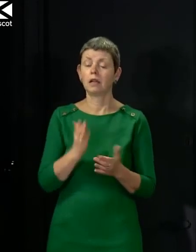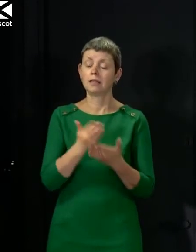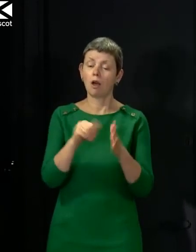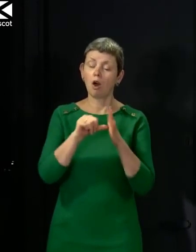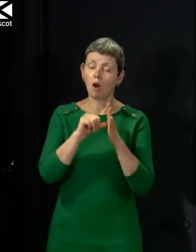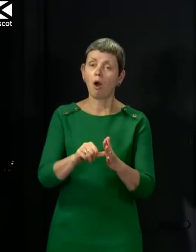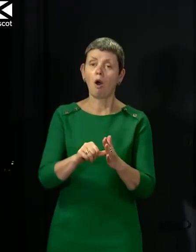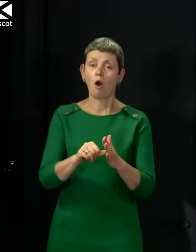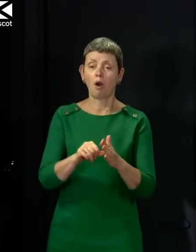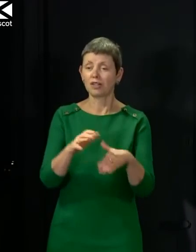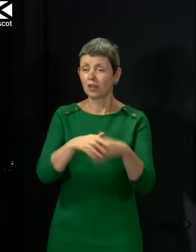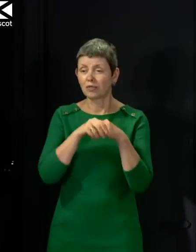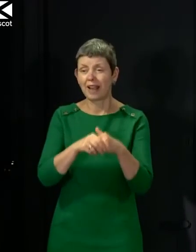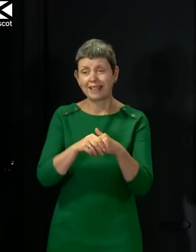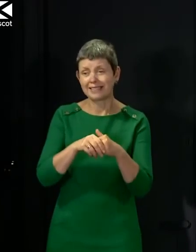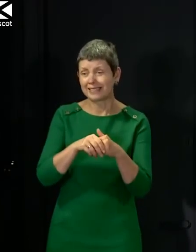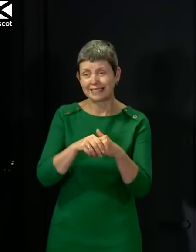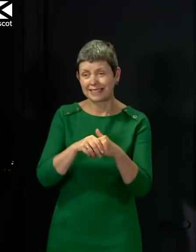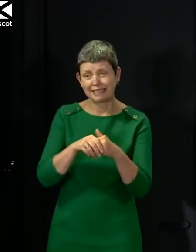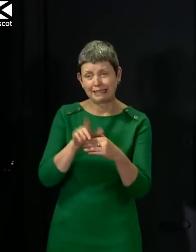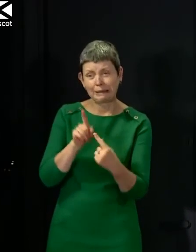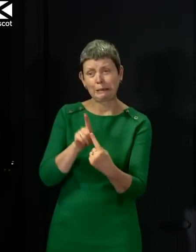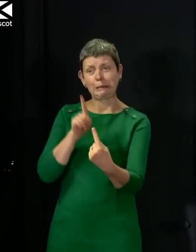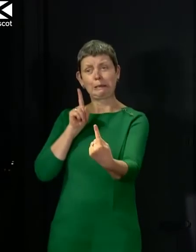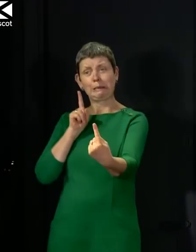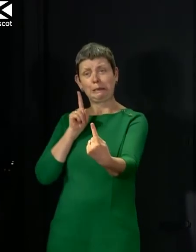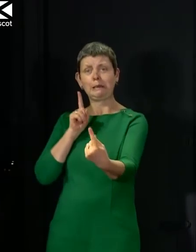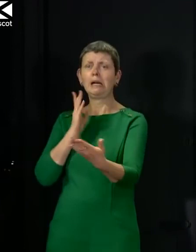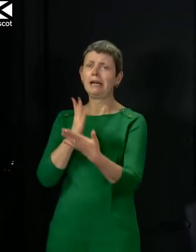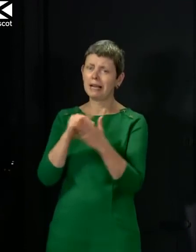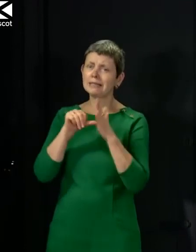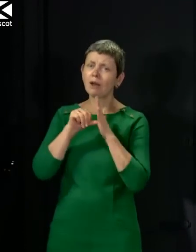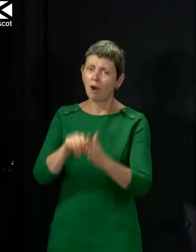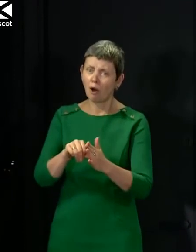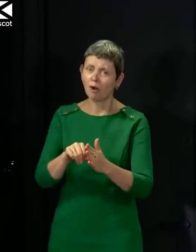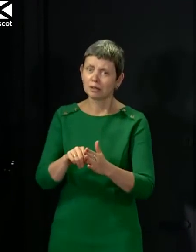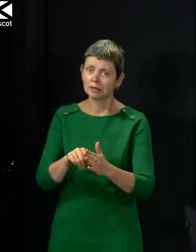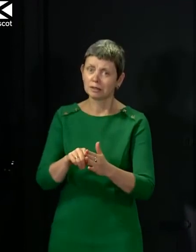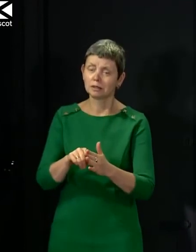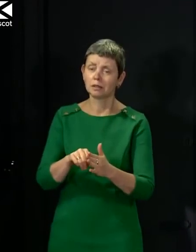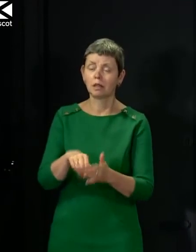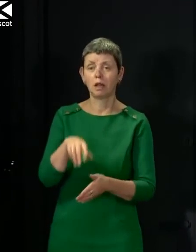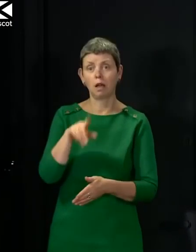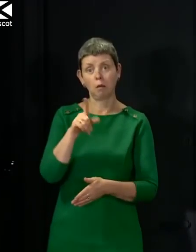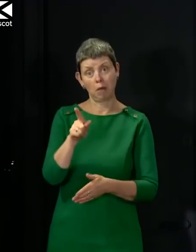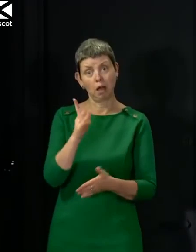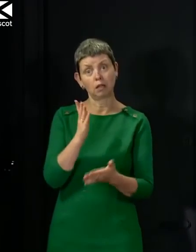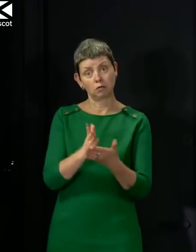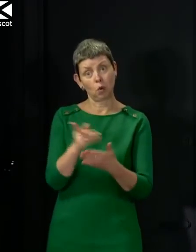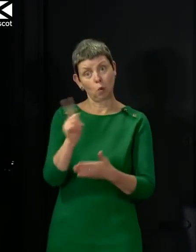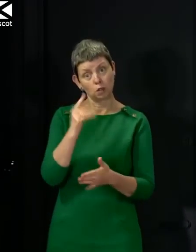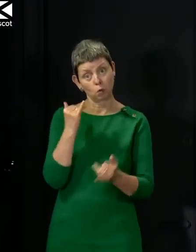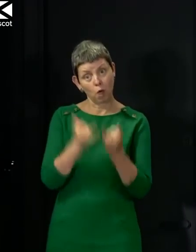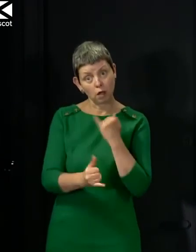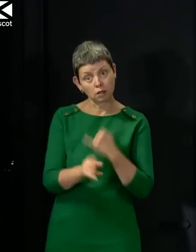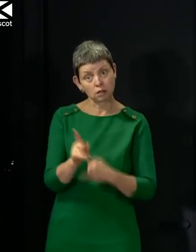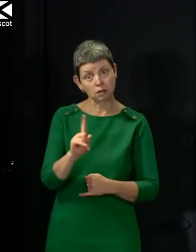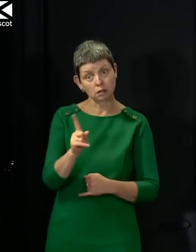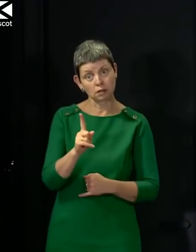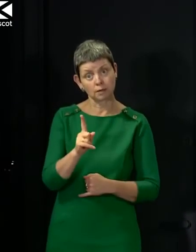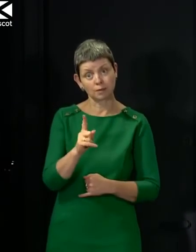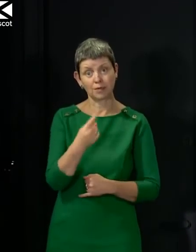friends but I promise you however hard that is that is not as hard as grieving the loss of a loved one so